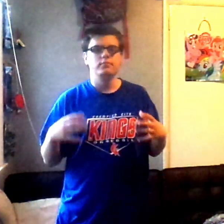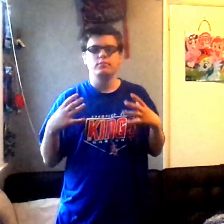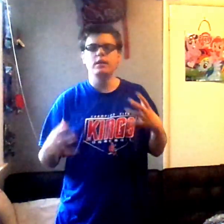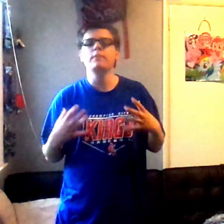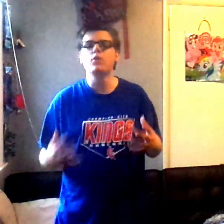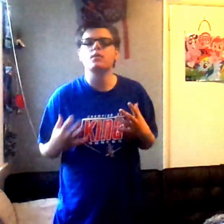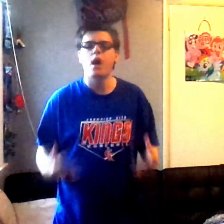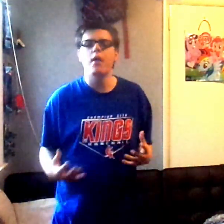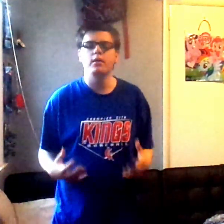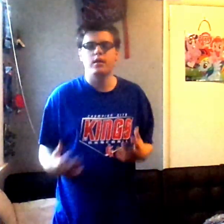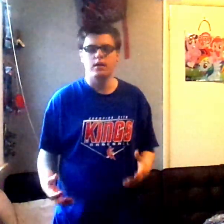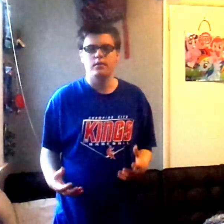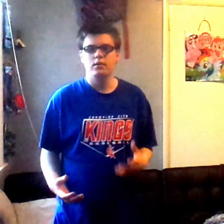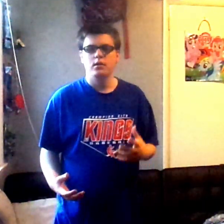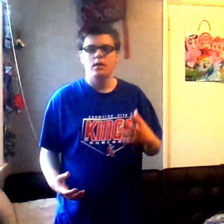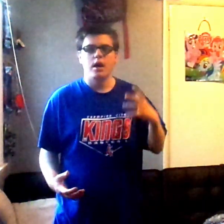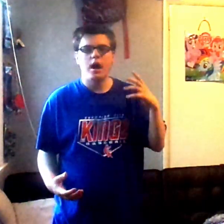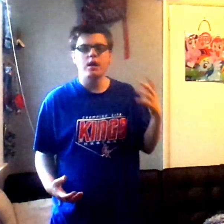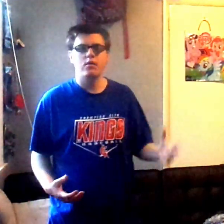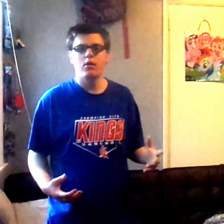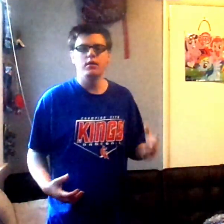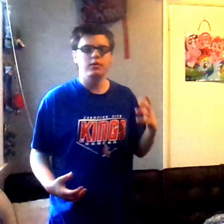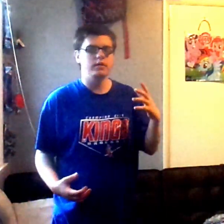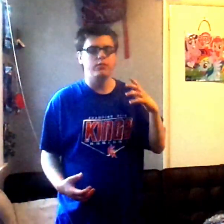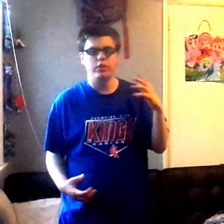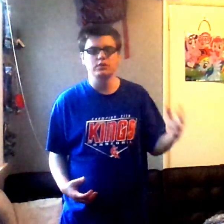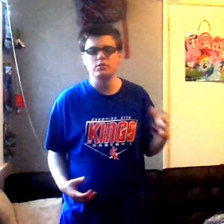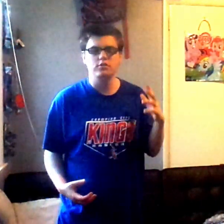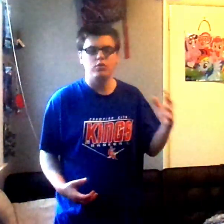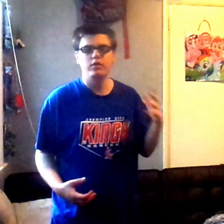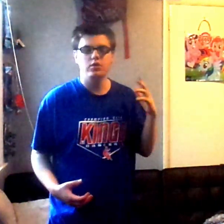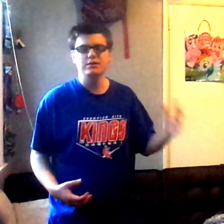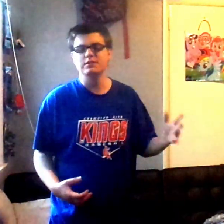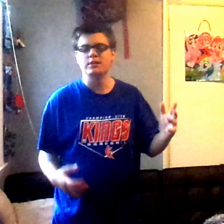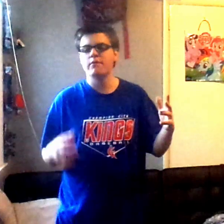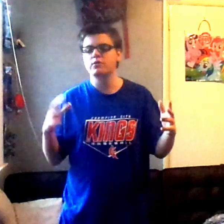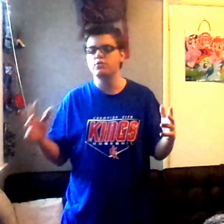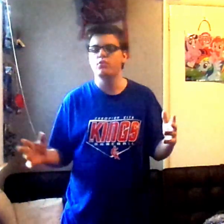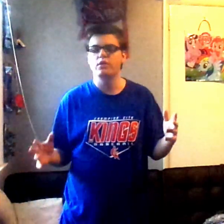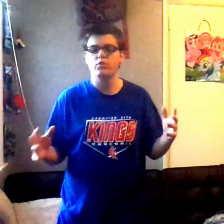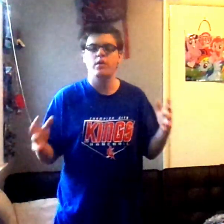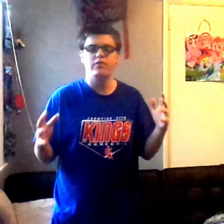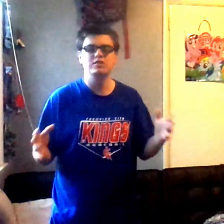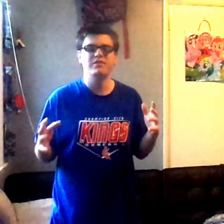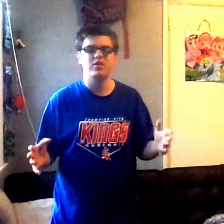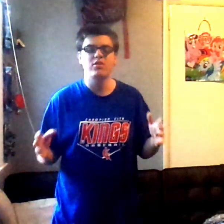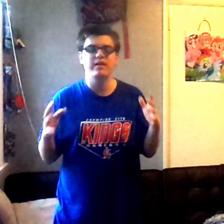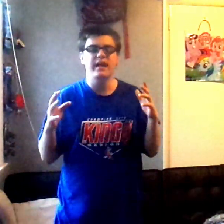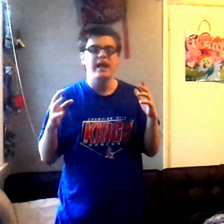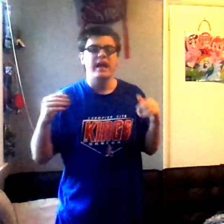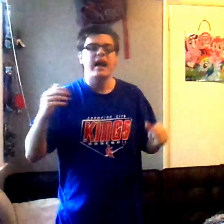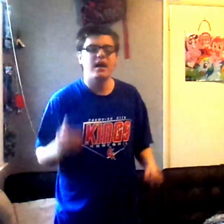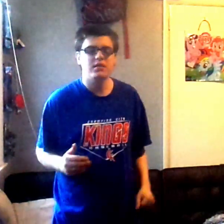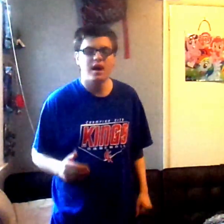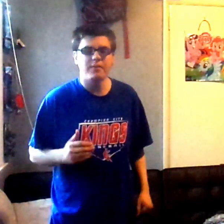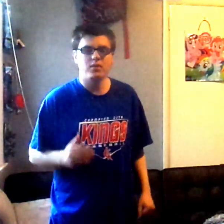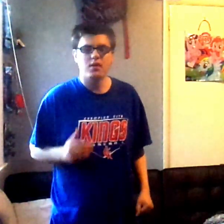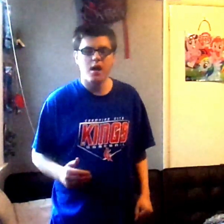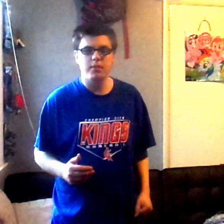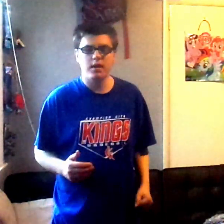they need more comedy in it. iCarly in the original 2007 to 2012 version of iCarly had a lot more comedy in